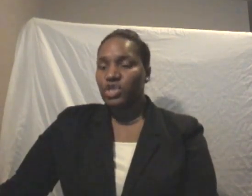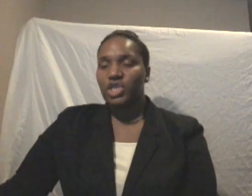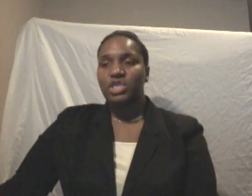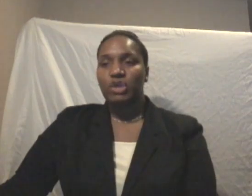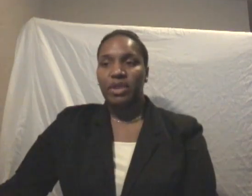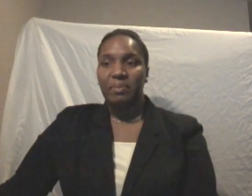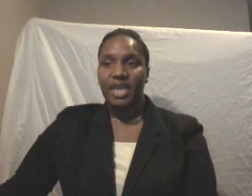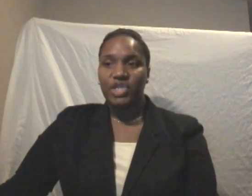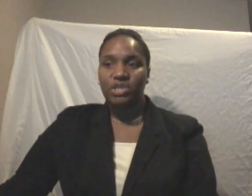suggestions or recommendations.